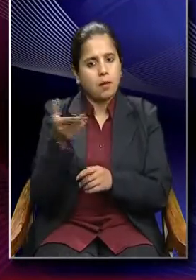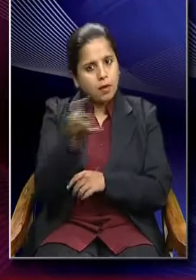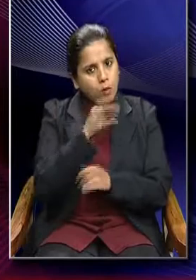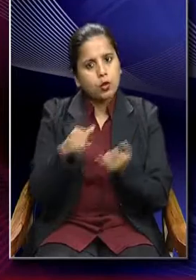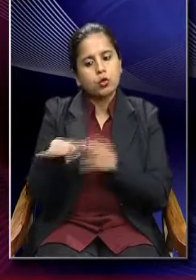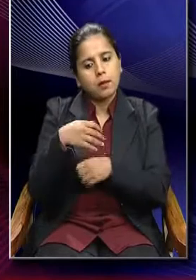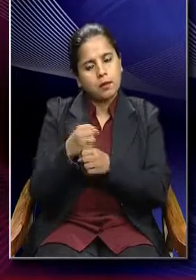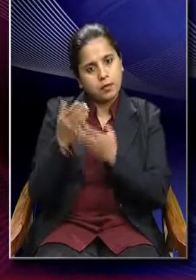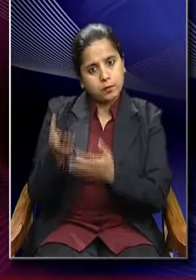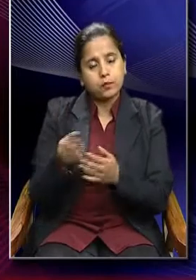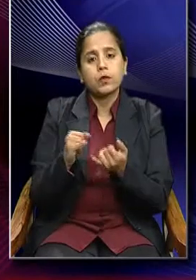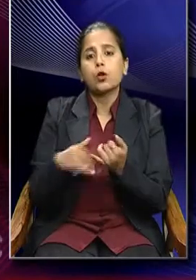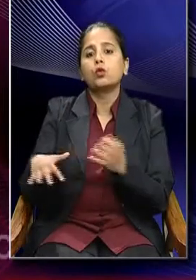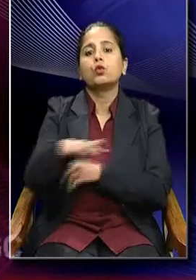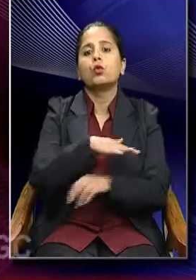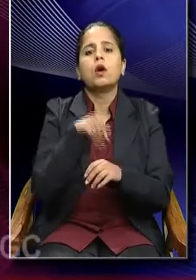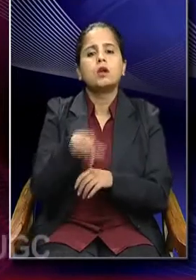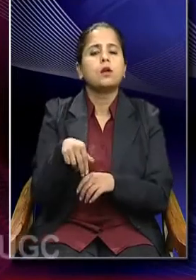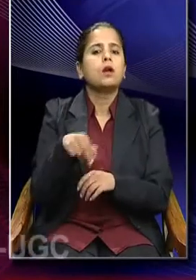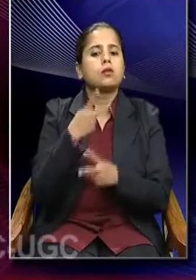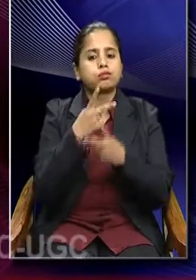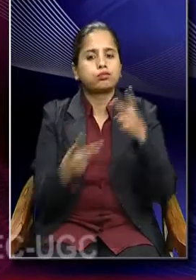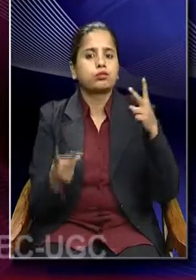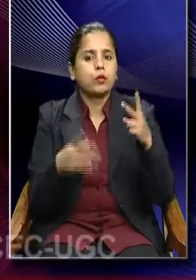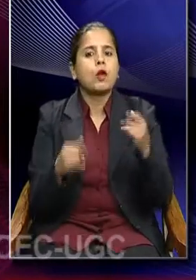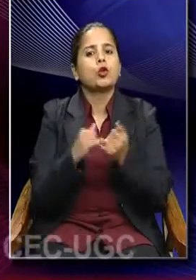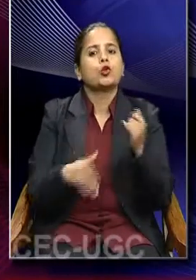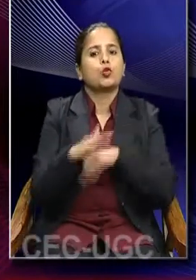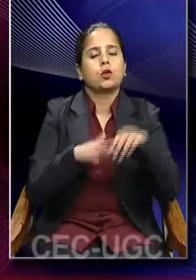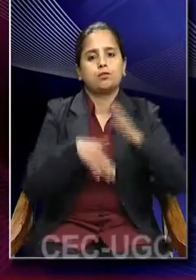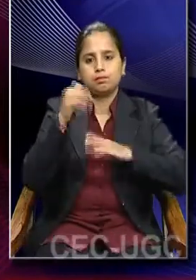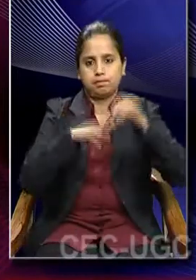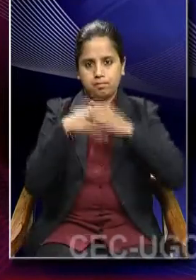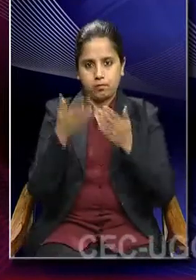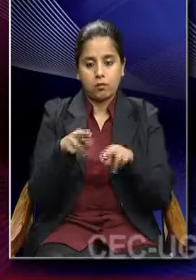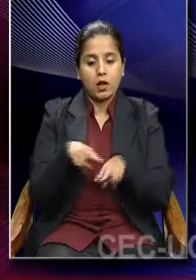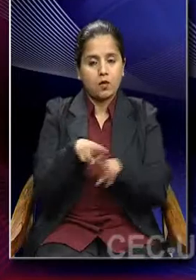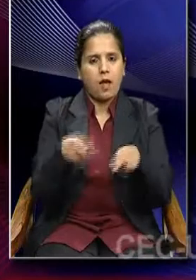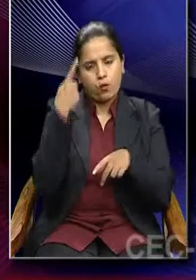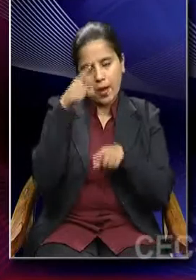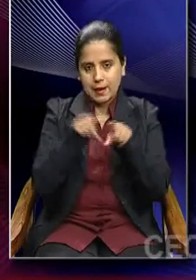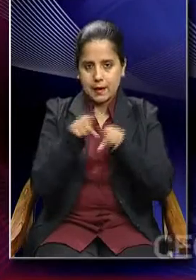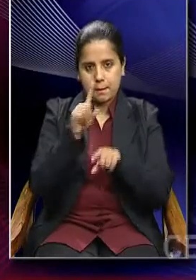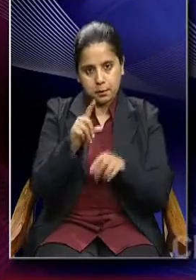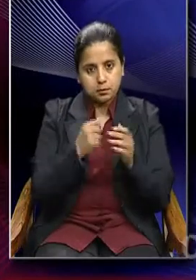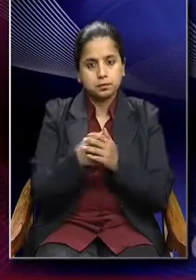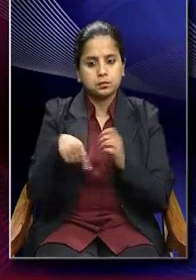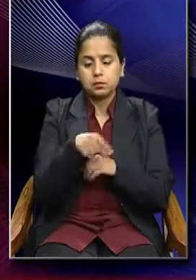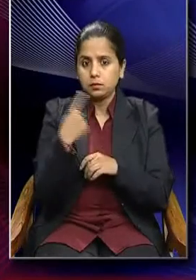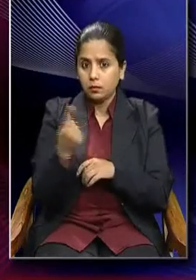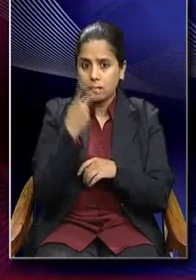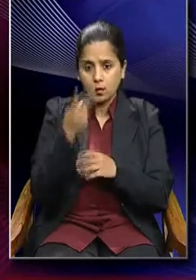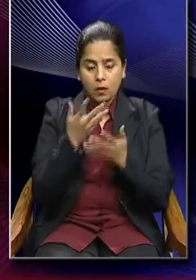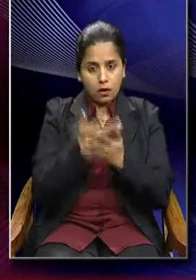Social phenomena are seen as social constructs. The family, for example, is not an